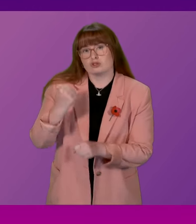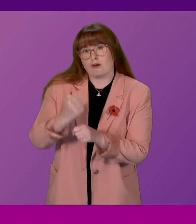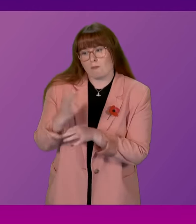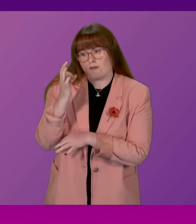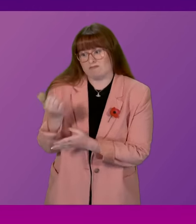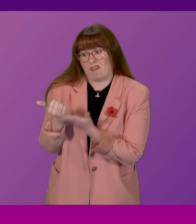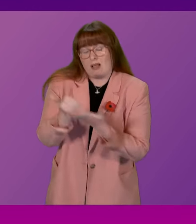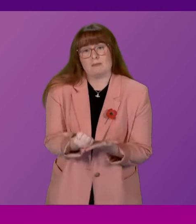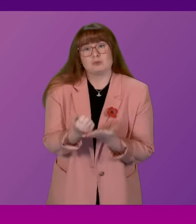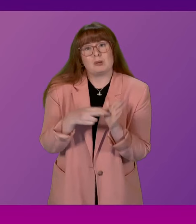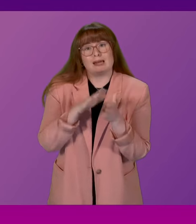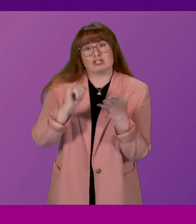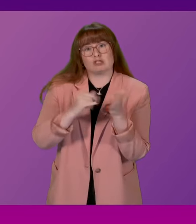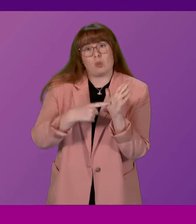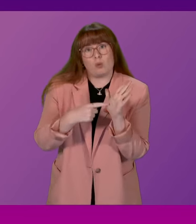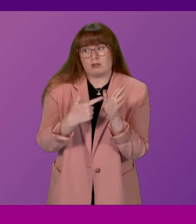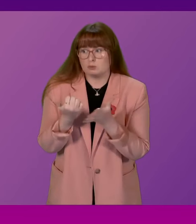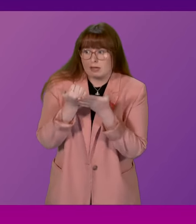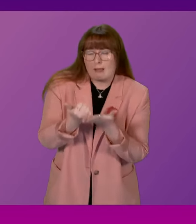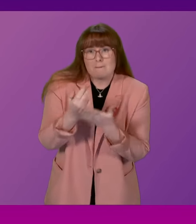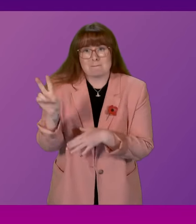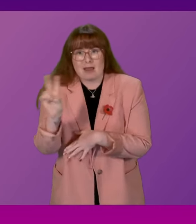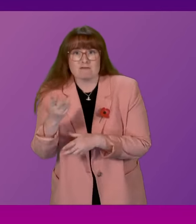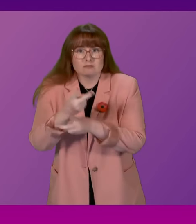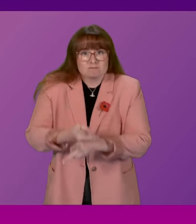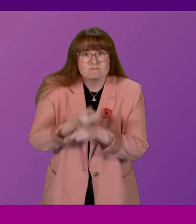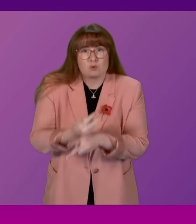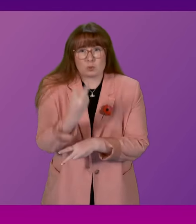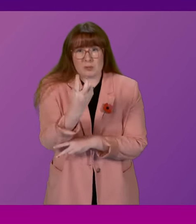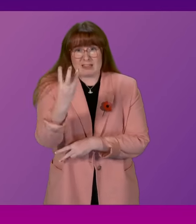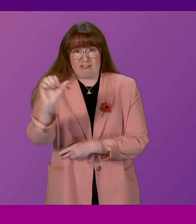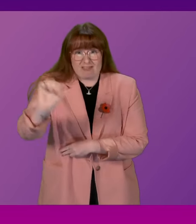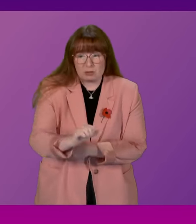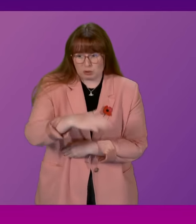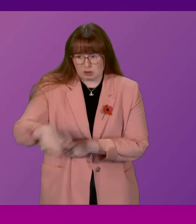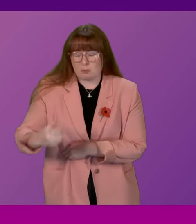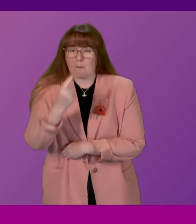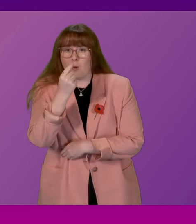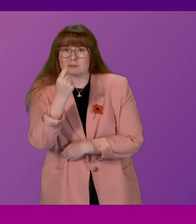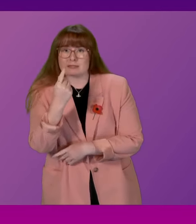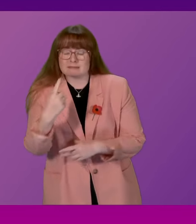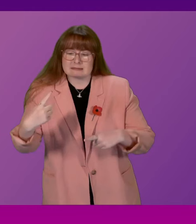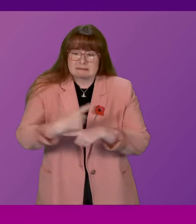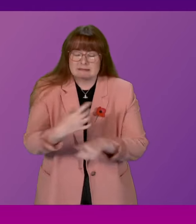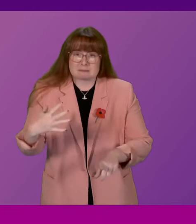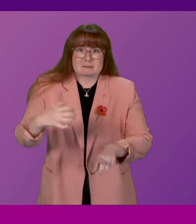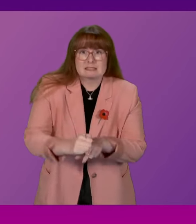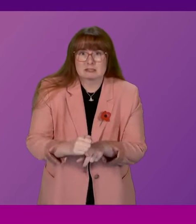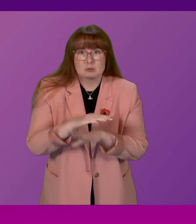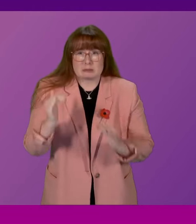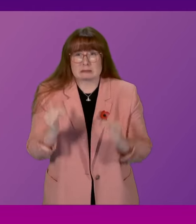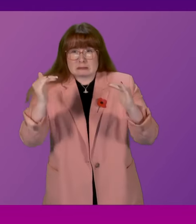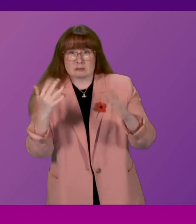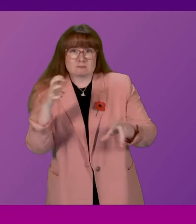Lothian to contact the parents and guardians of over 23,000 children who reportedly may have received substandard testing to identify